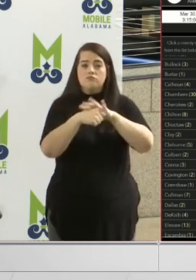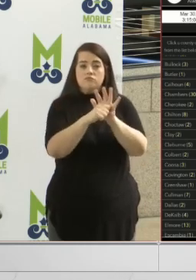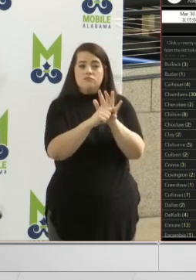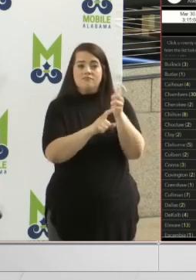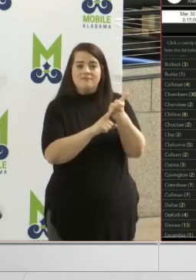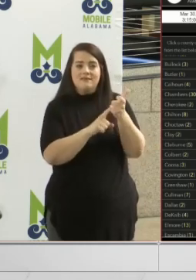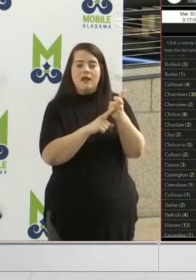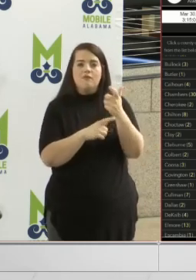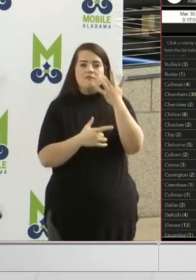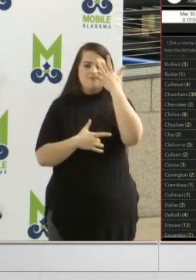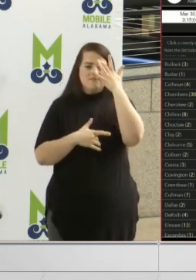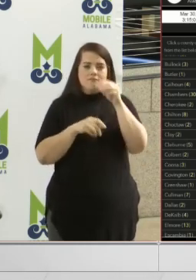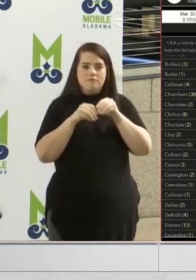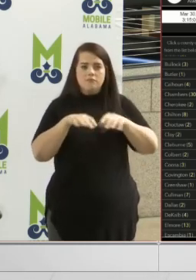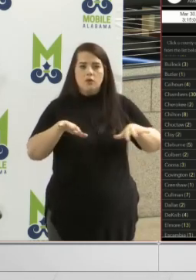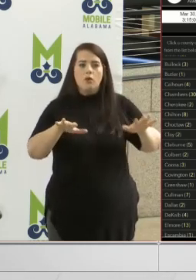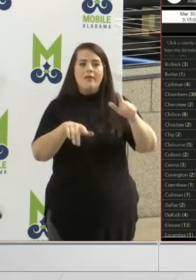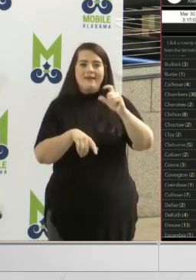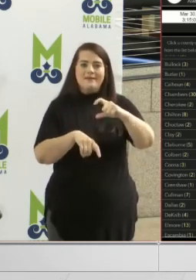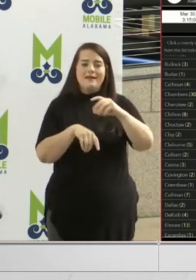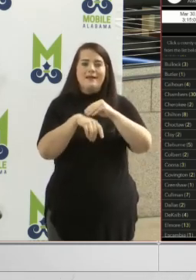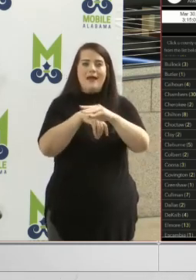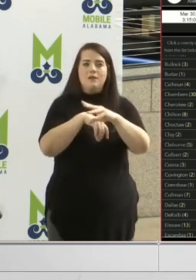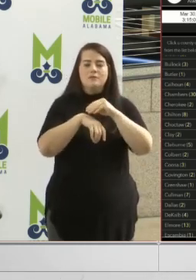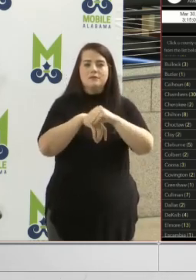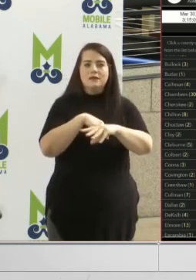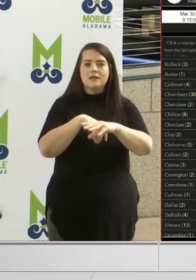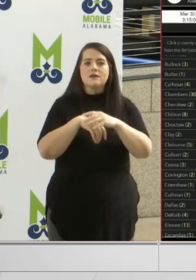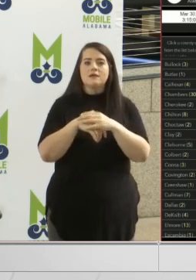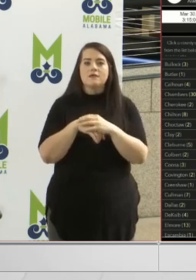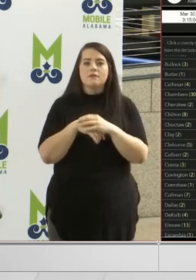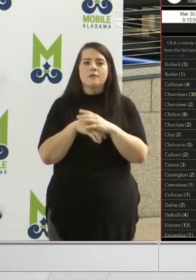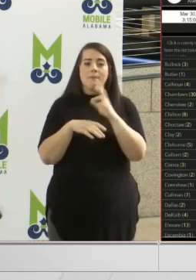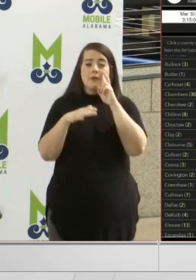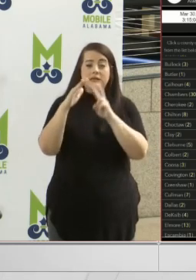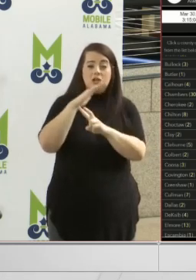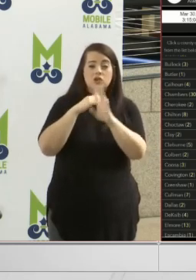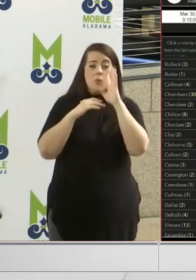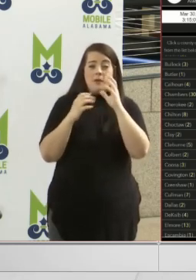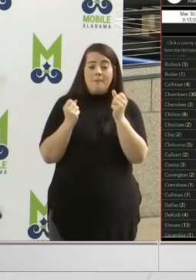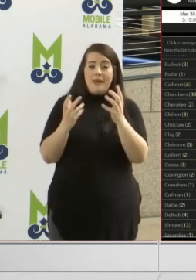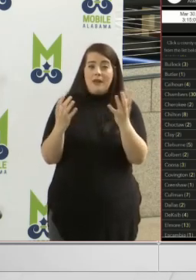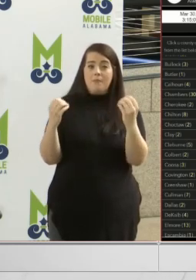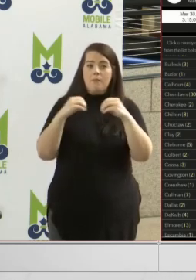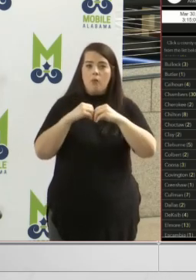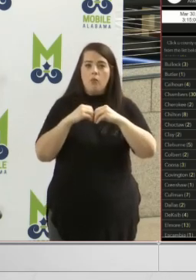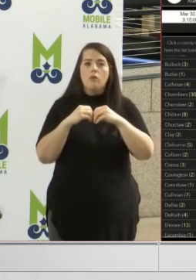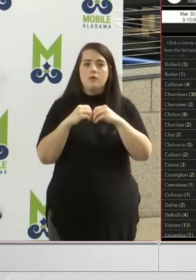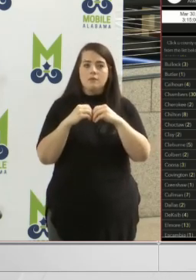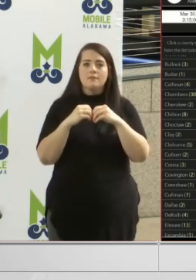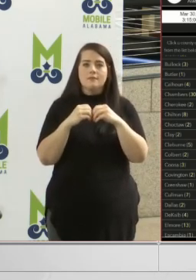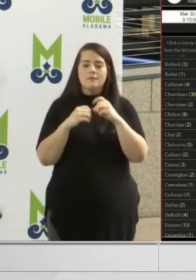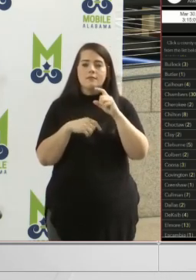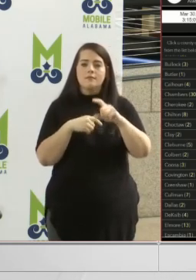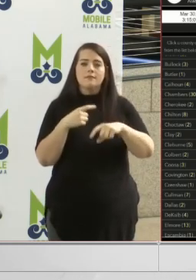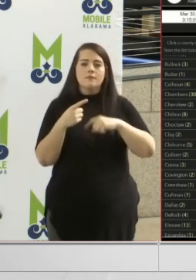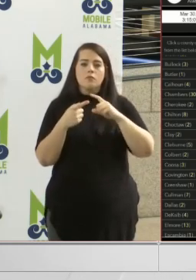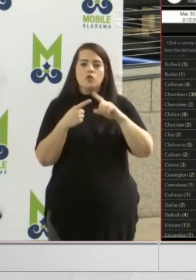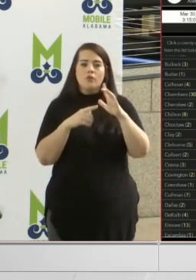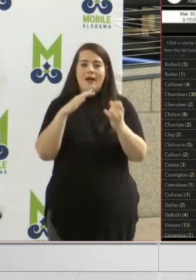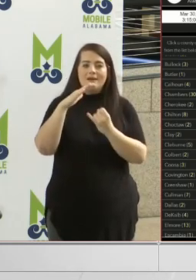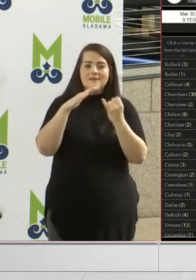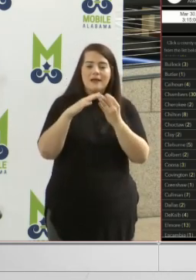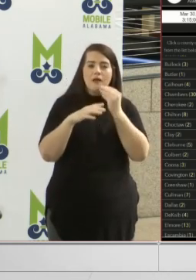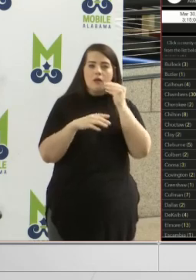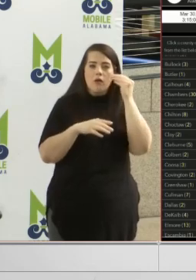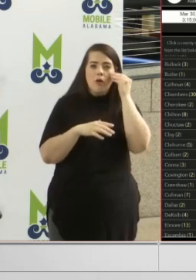pandemic, that needed counseling. The prediction is there will be many more, especially as you're isolated